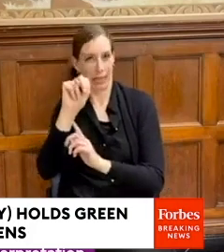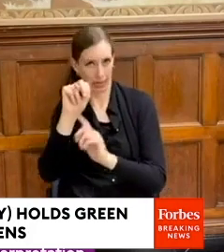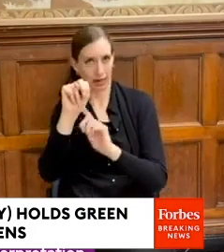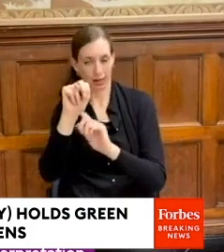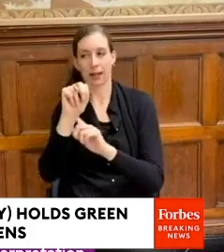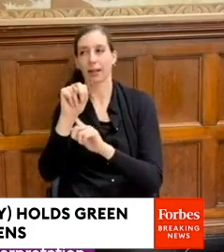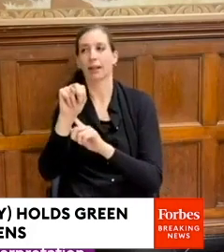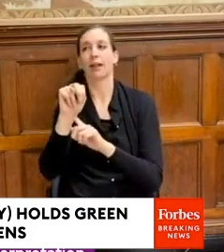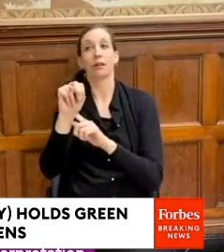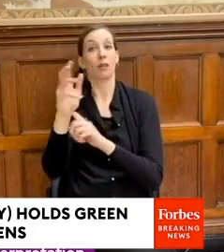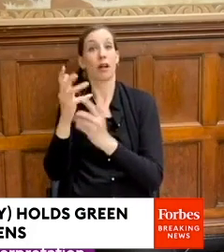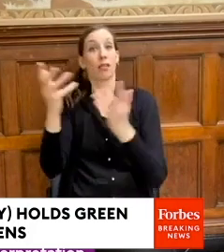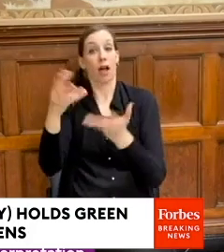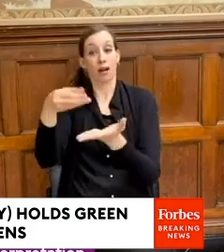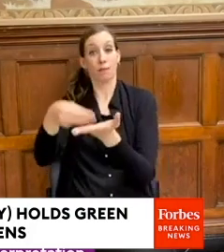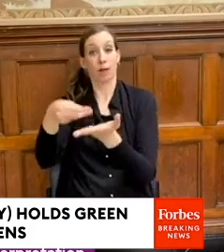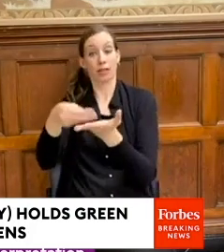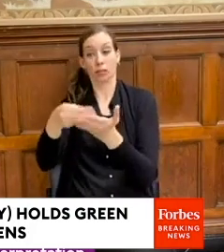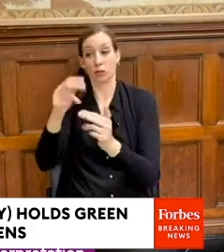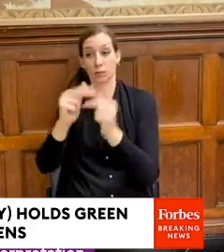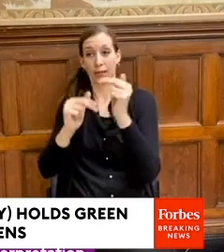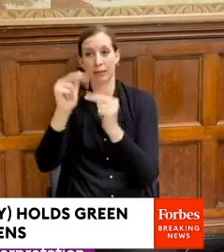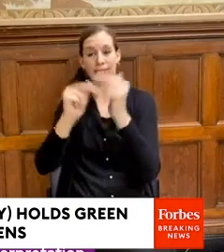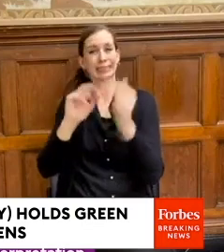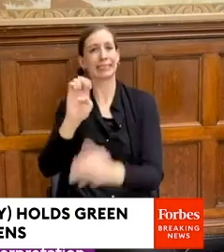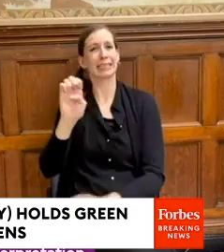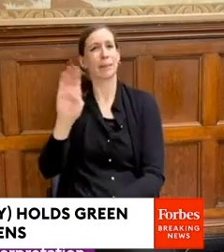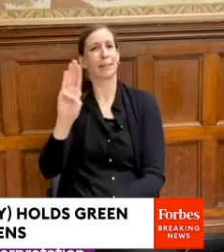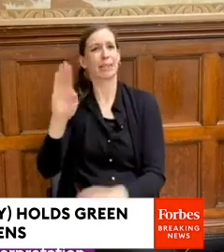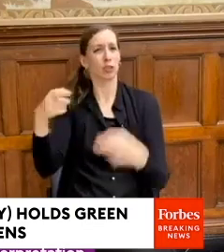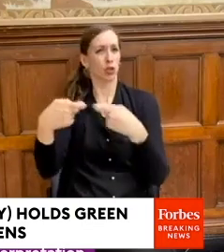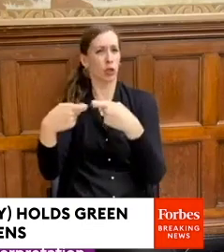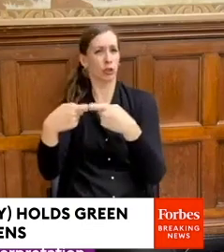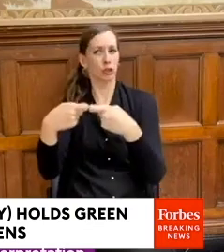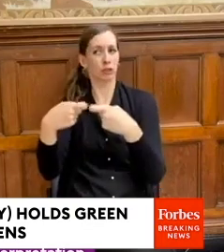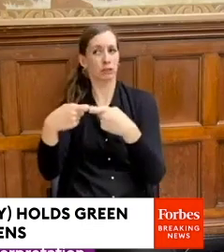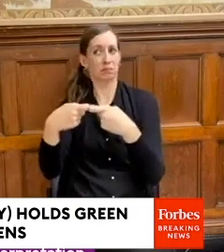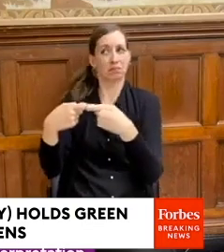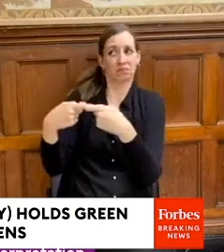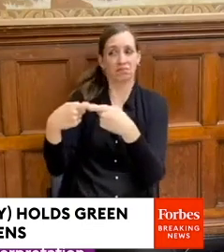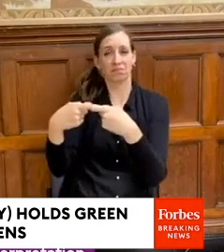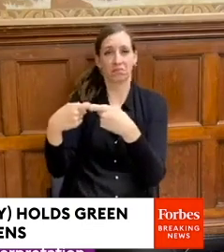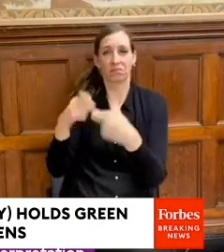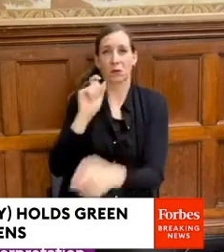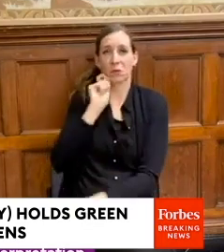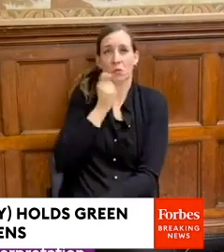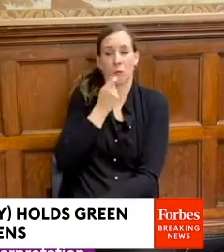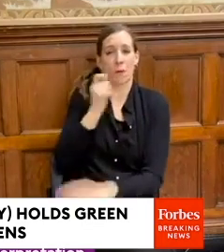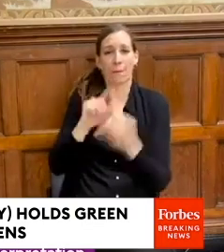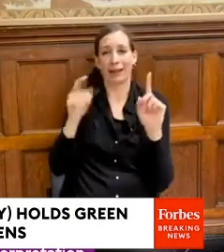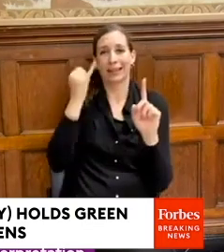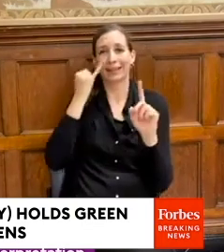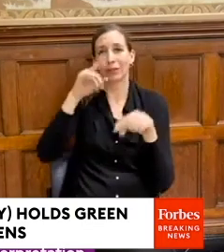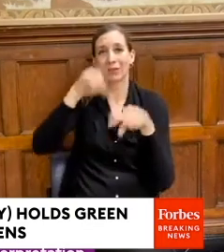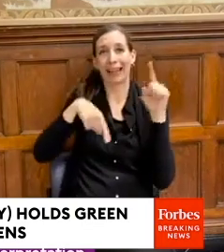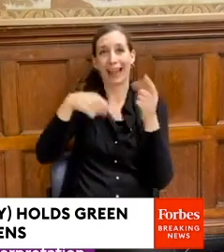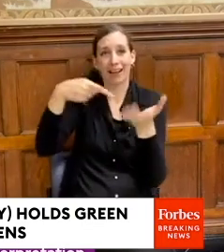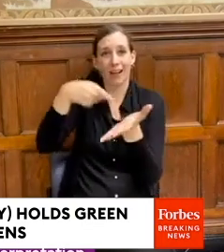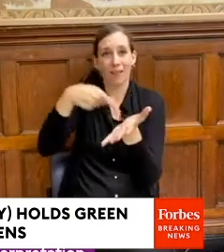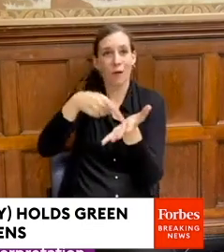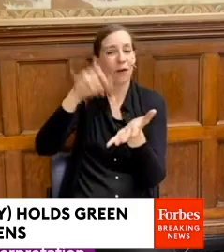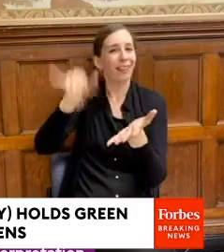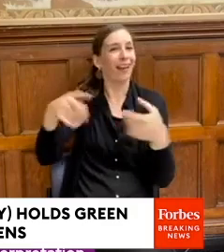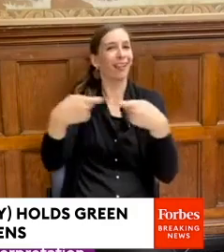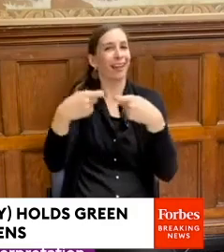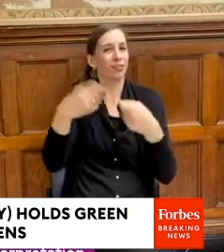There's a lot of money in there to build EV chargers, except how are going to use an EV charger if you can't afford an EV car,